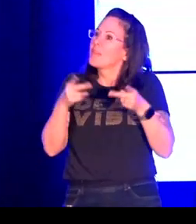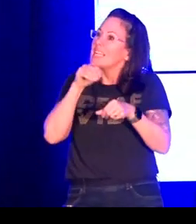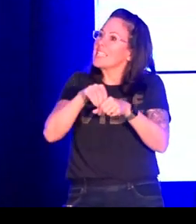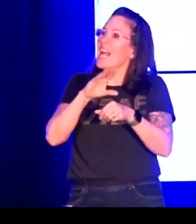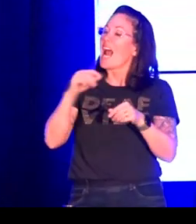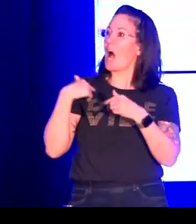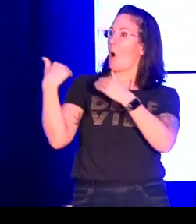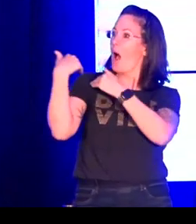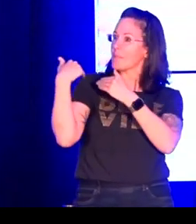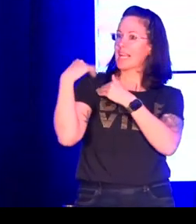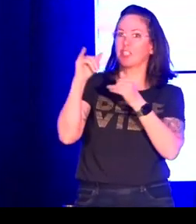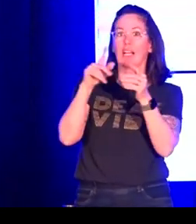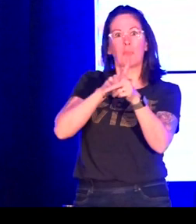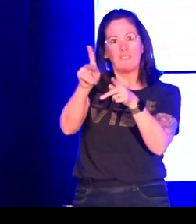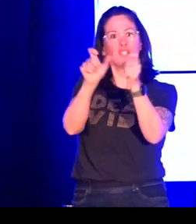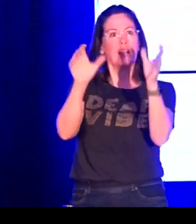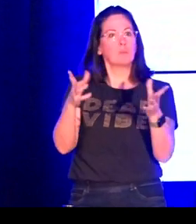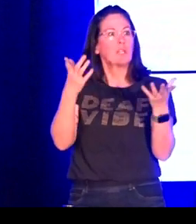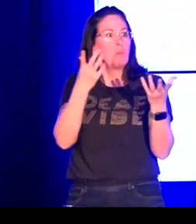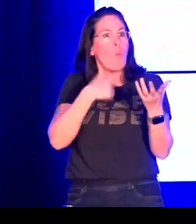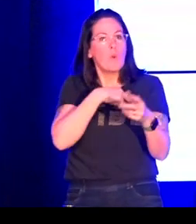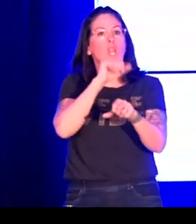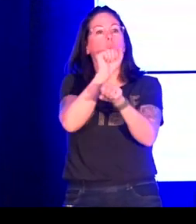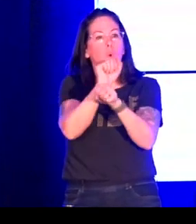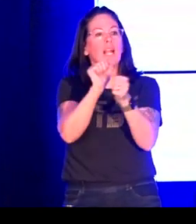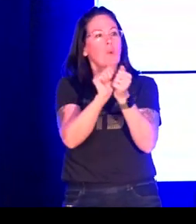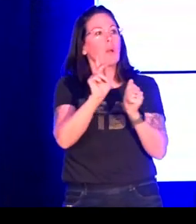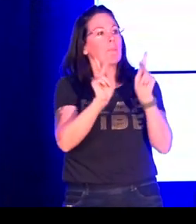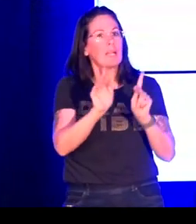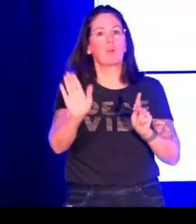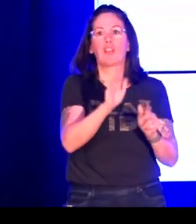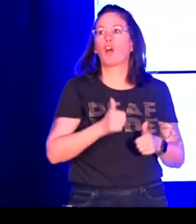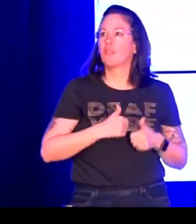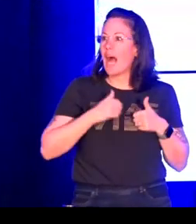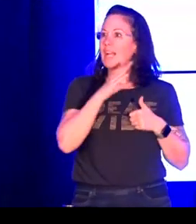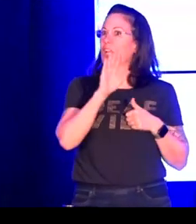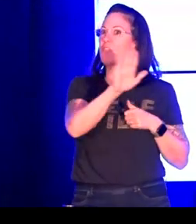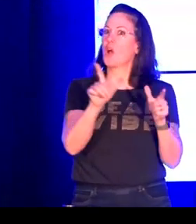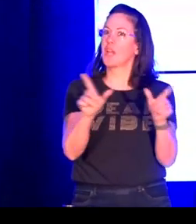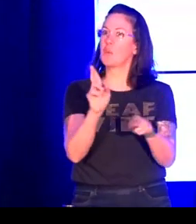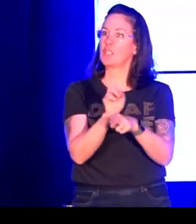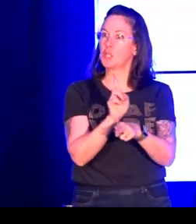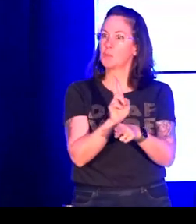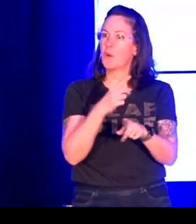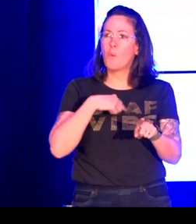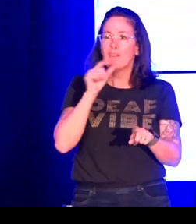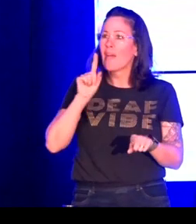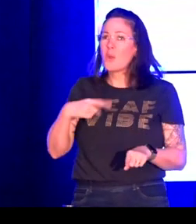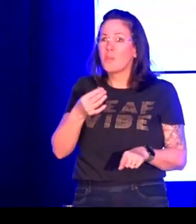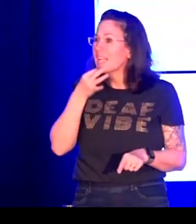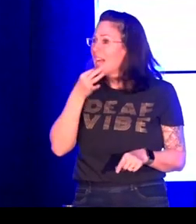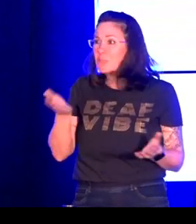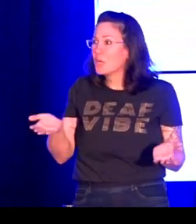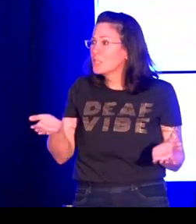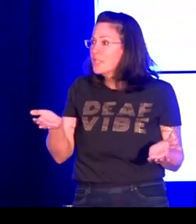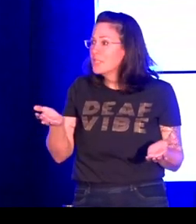of our work as linguists, but also our positionality within the world at large. What that research means,